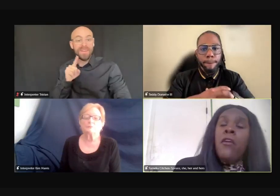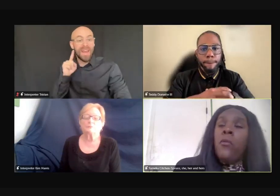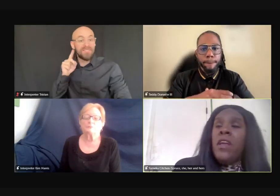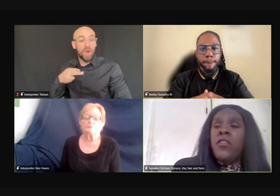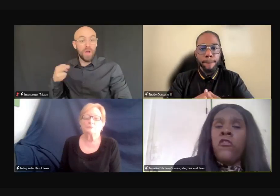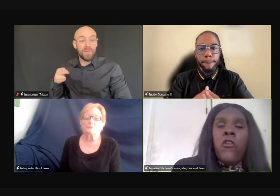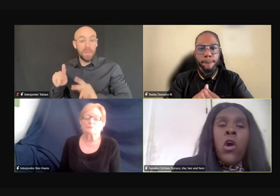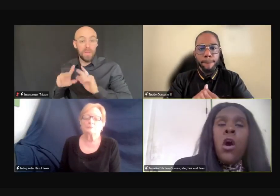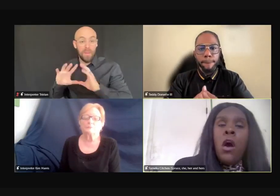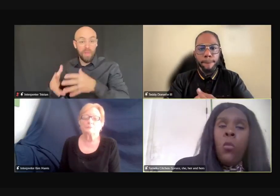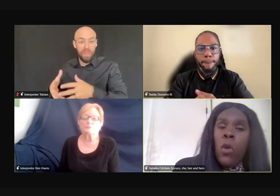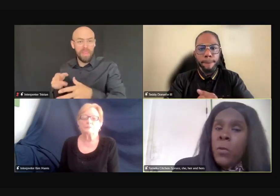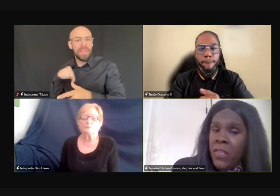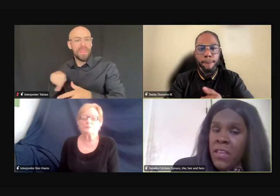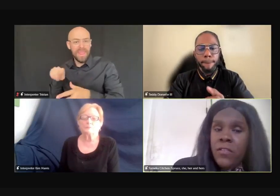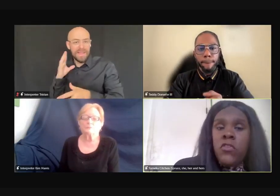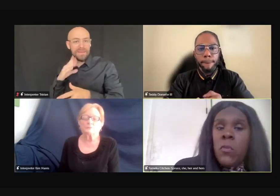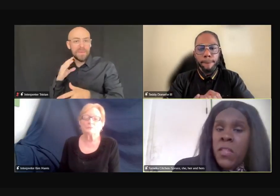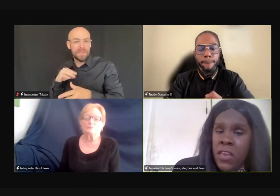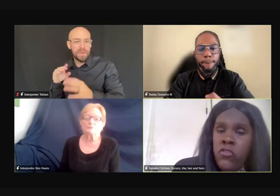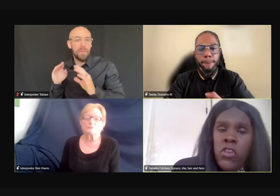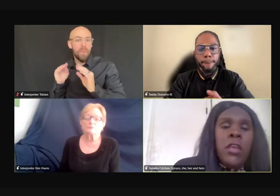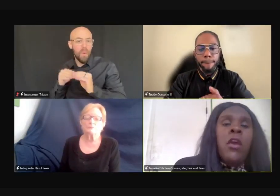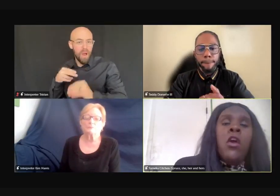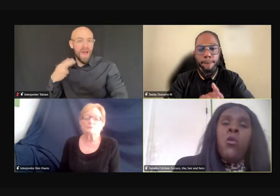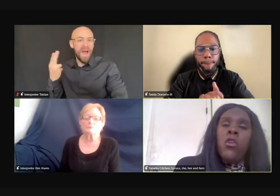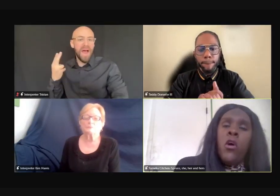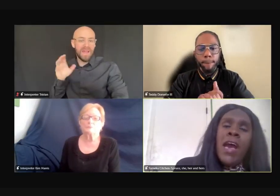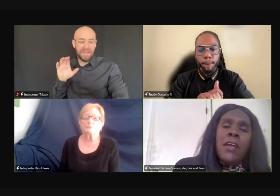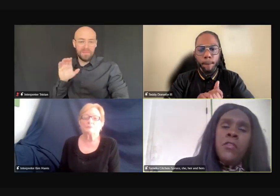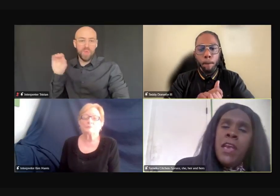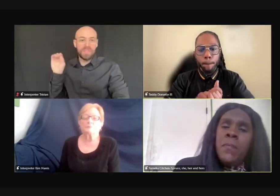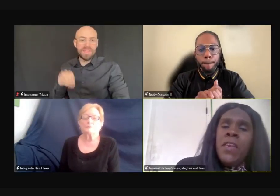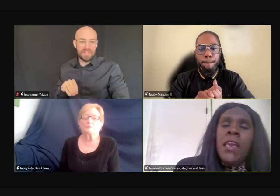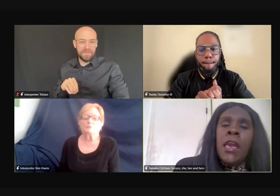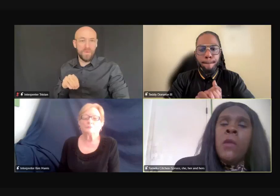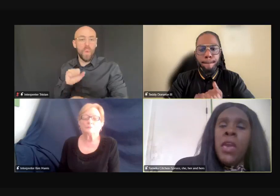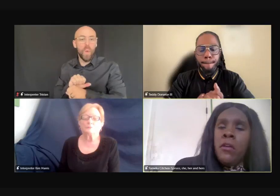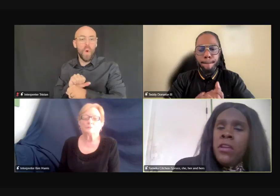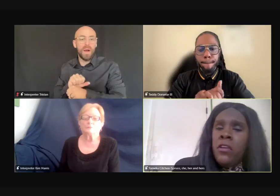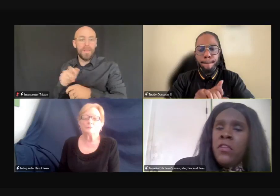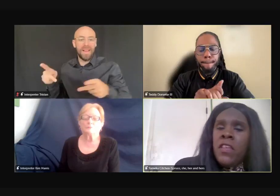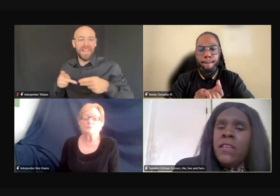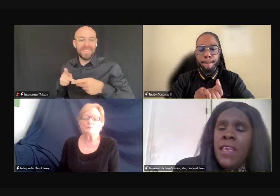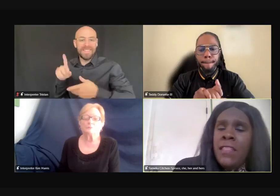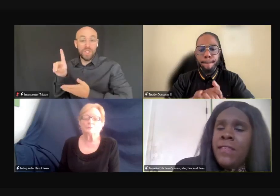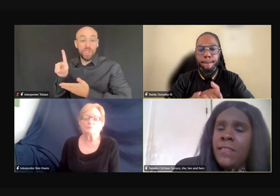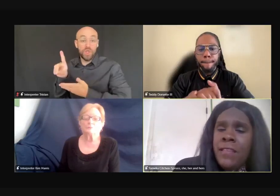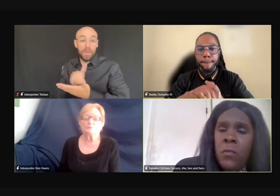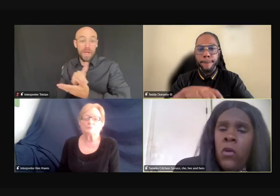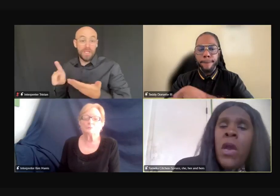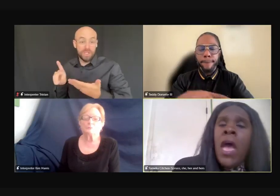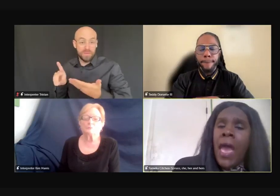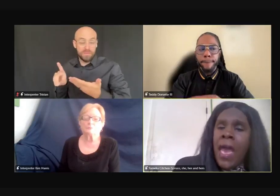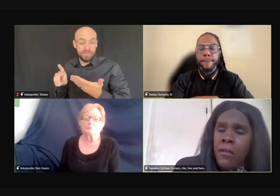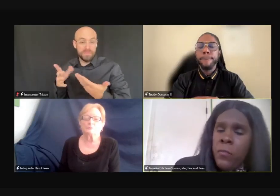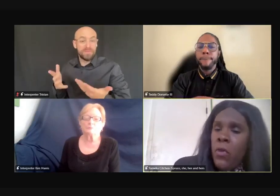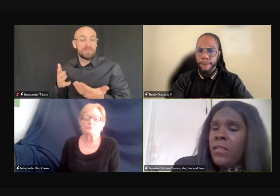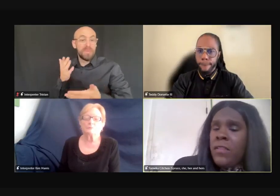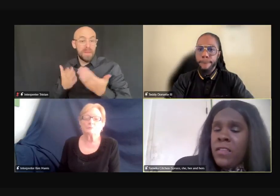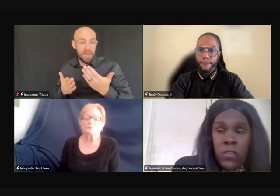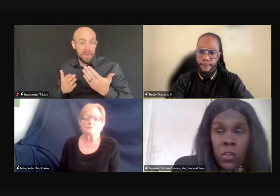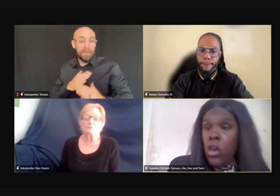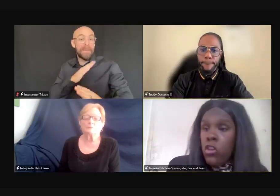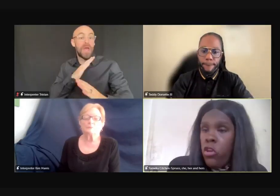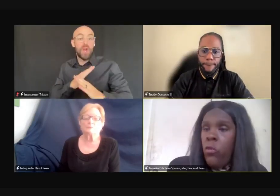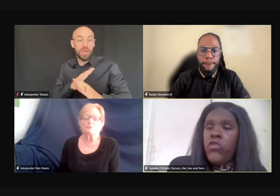higher rates of workplace discrimination without either that be barriers and inaccessible hiring